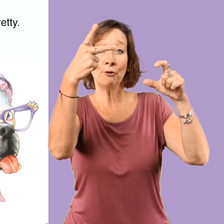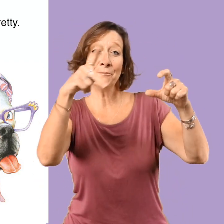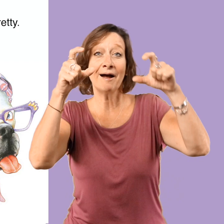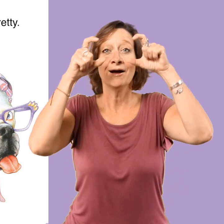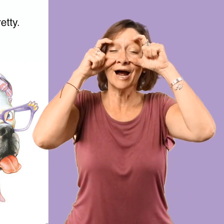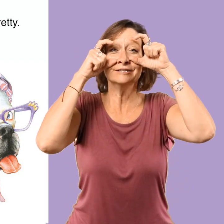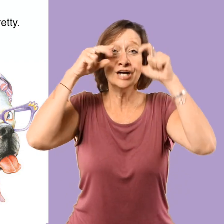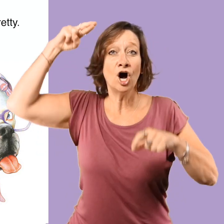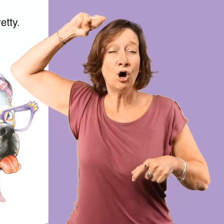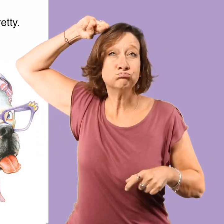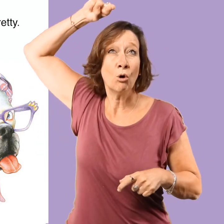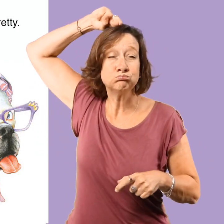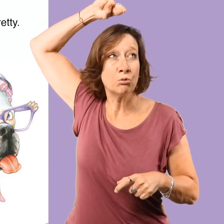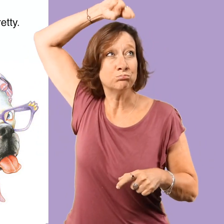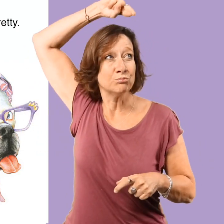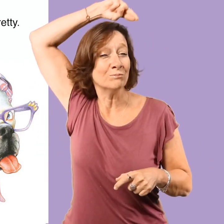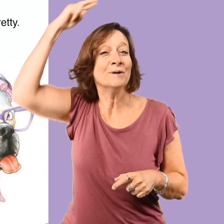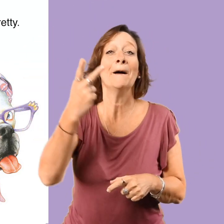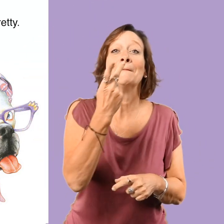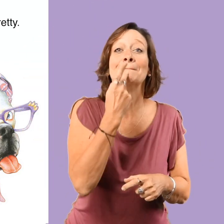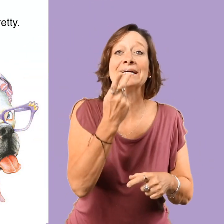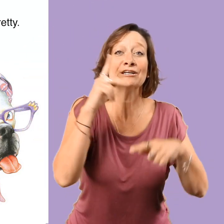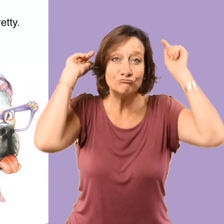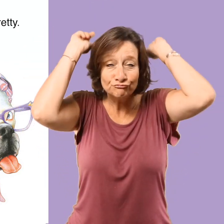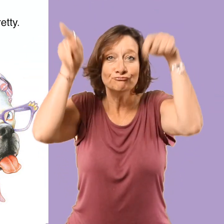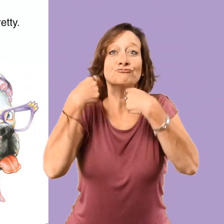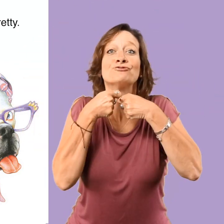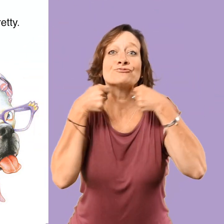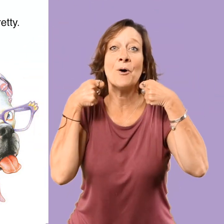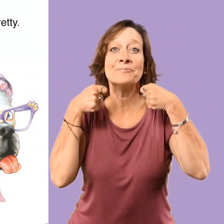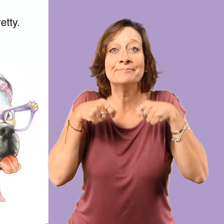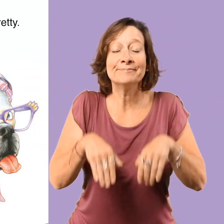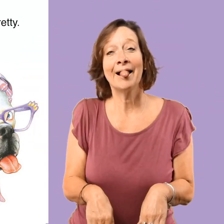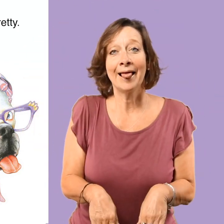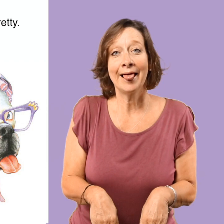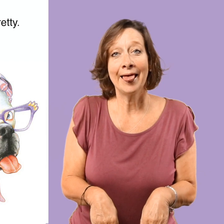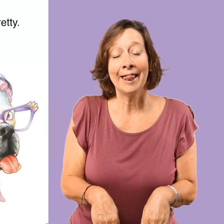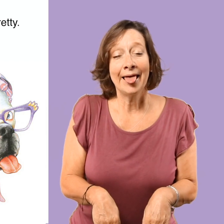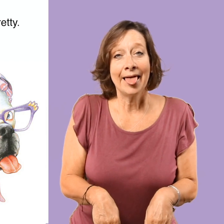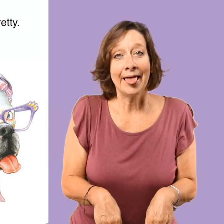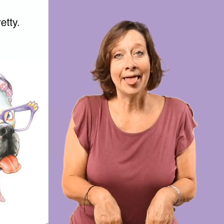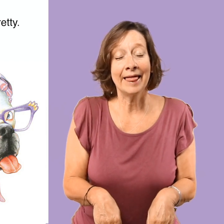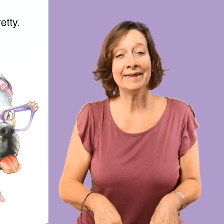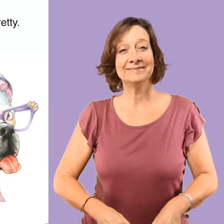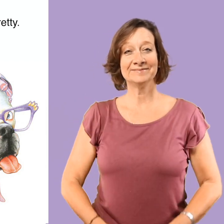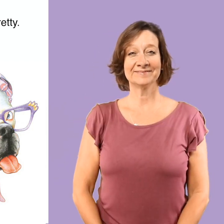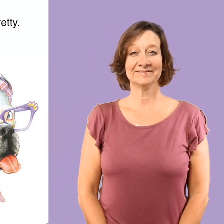And here's my dog with purple glasses, rollers in her hair, and her pink scarf tied around her head, panting.